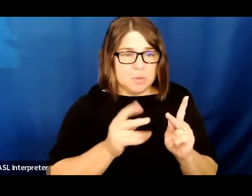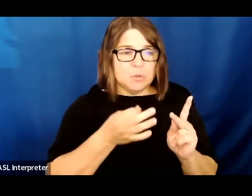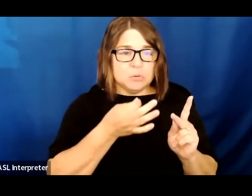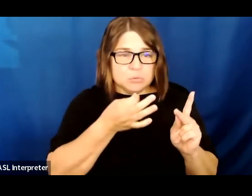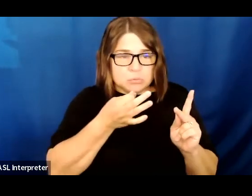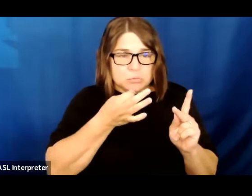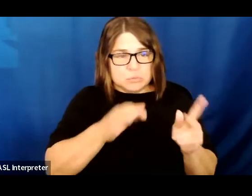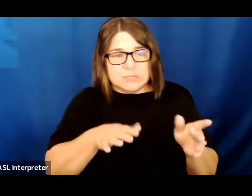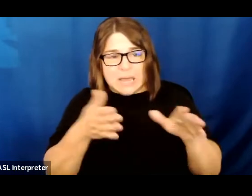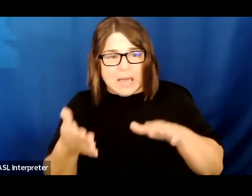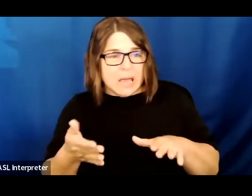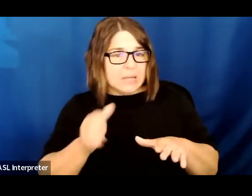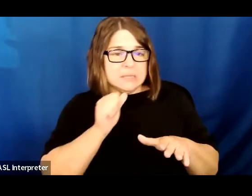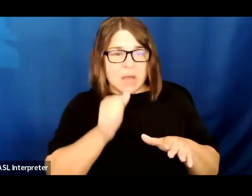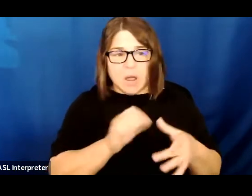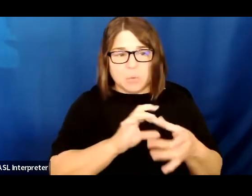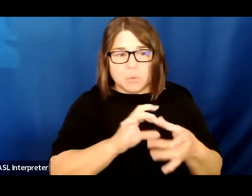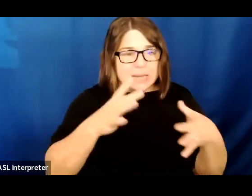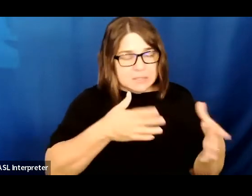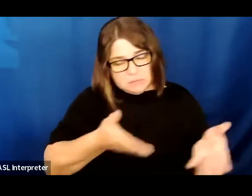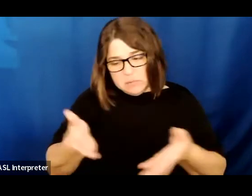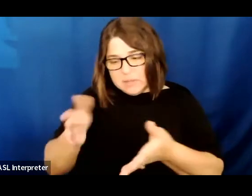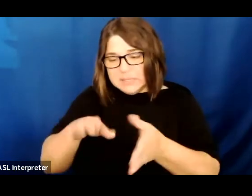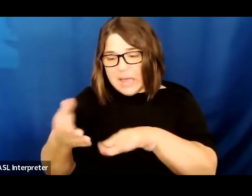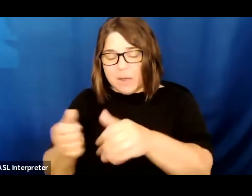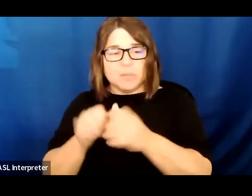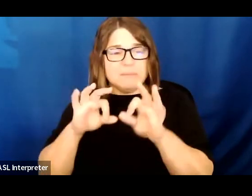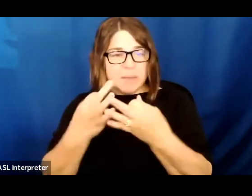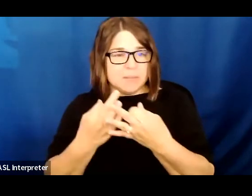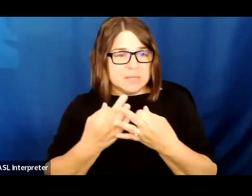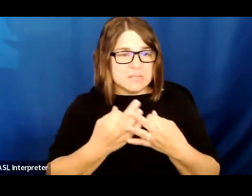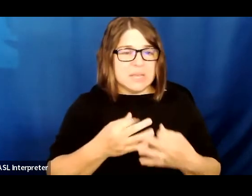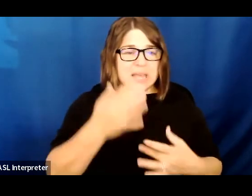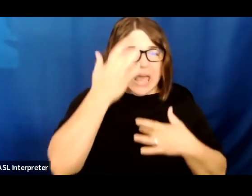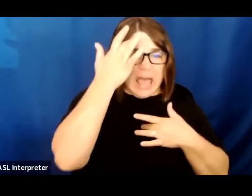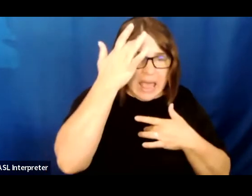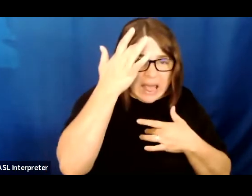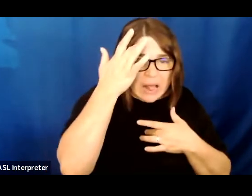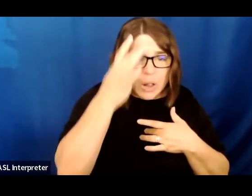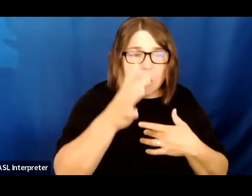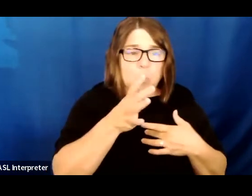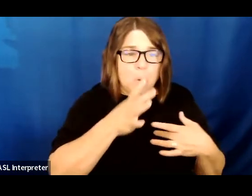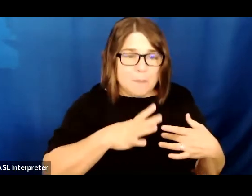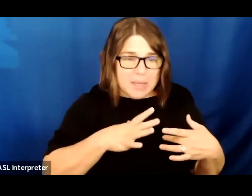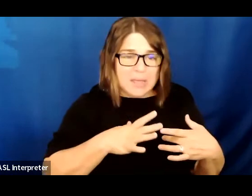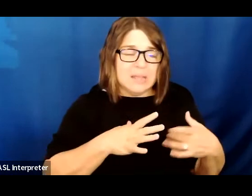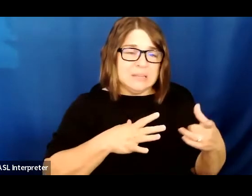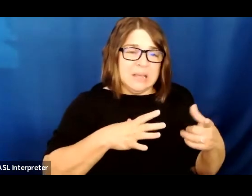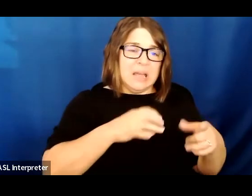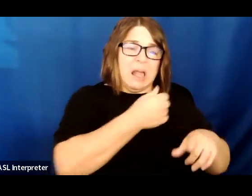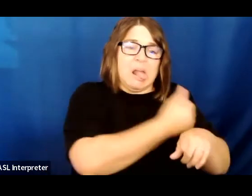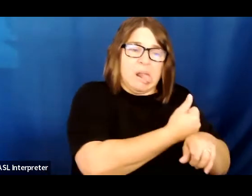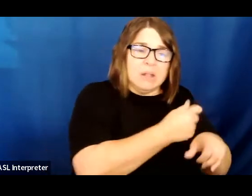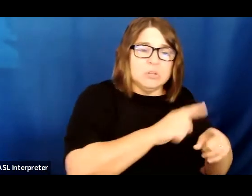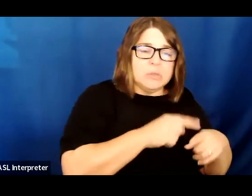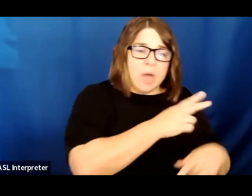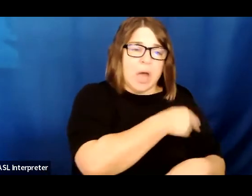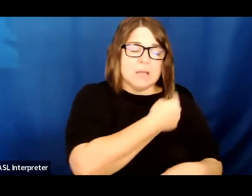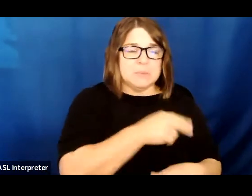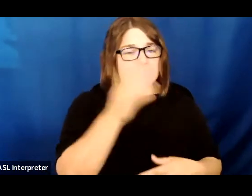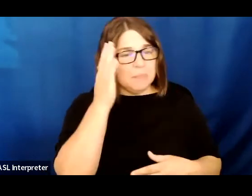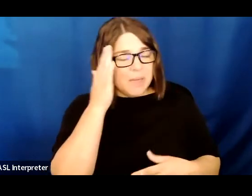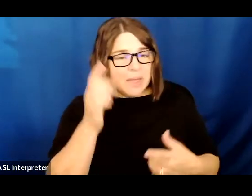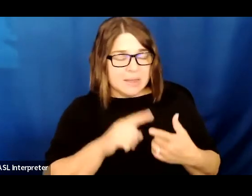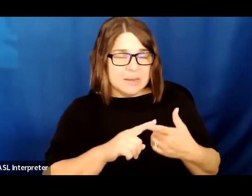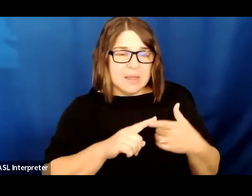released to die with their families, critically ill women shackled to their hospital beds, Afghan people fleeing war in container ships,